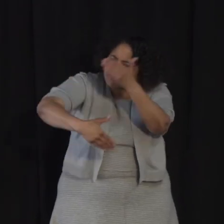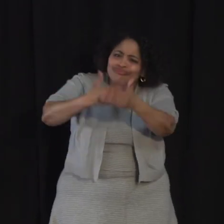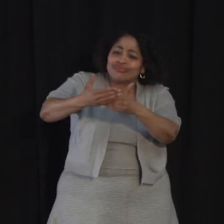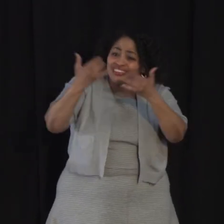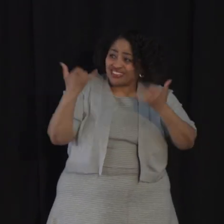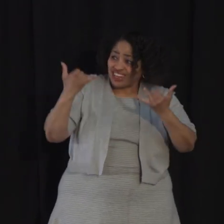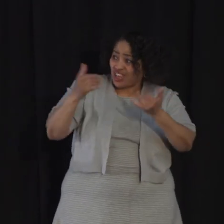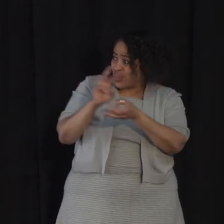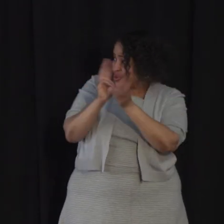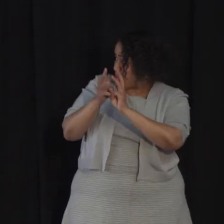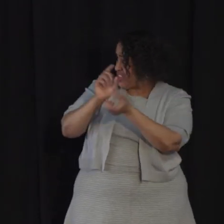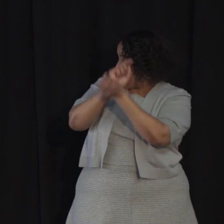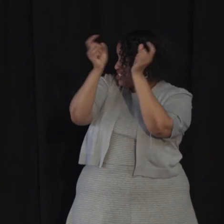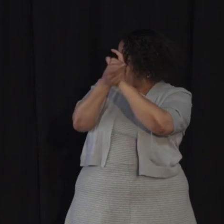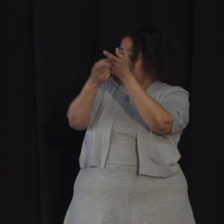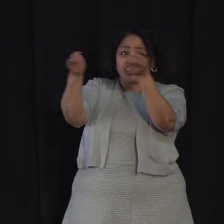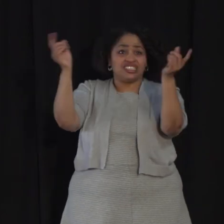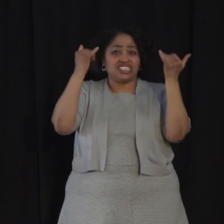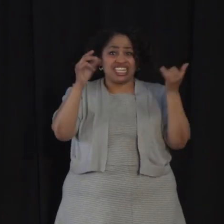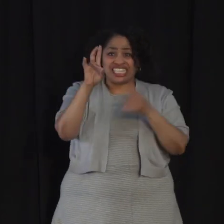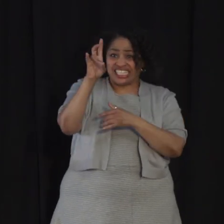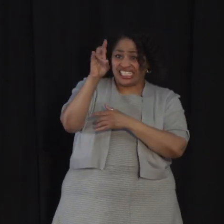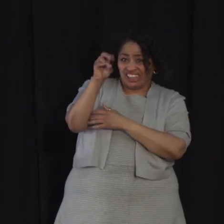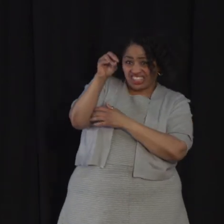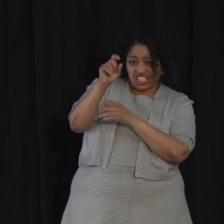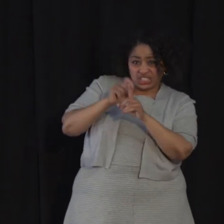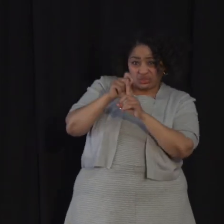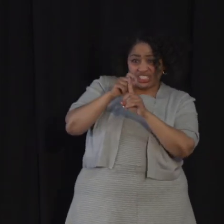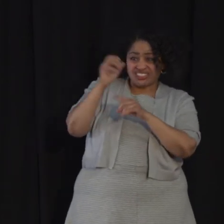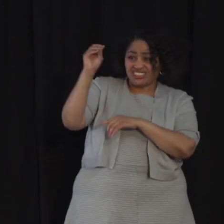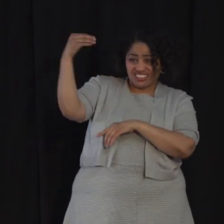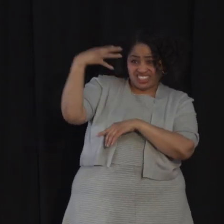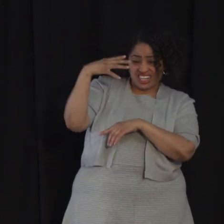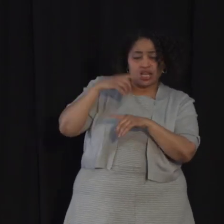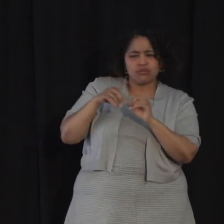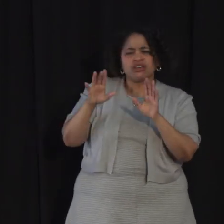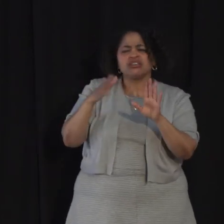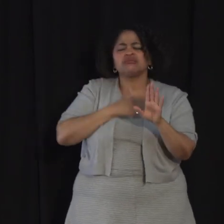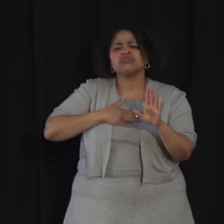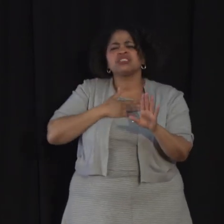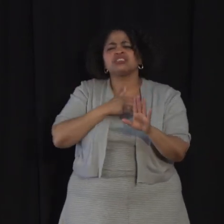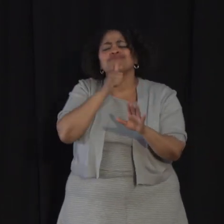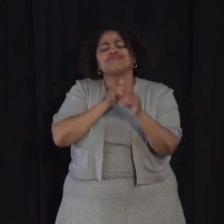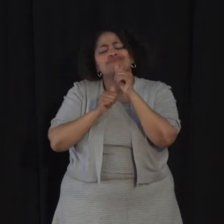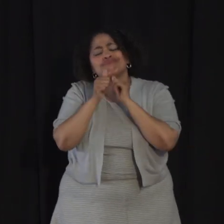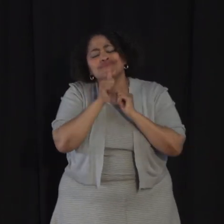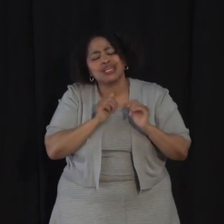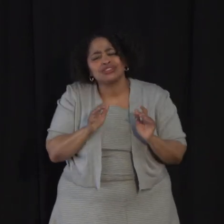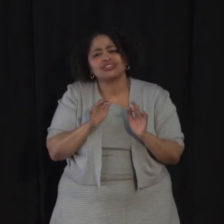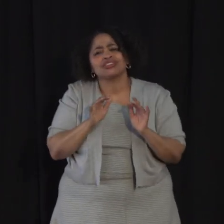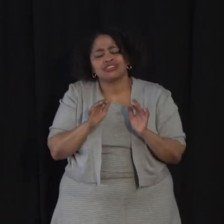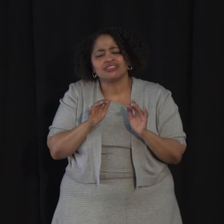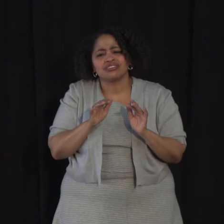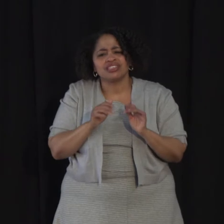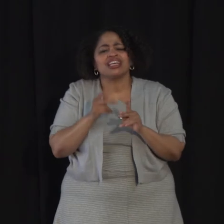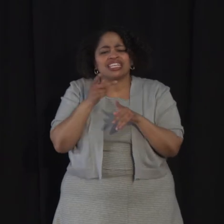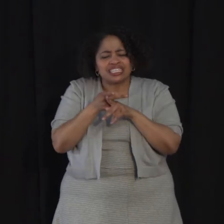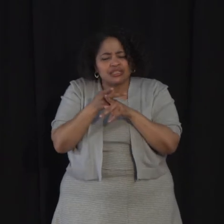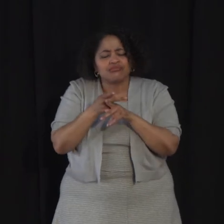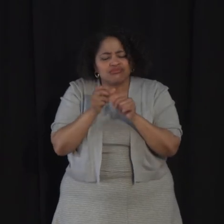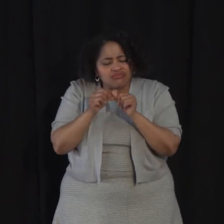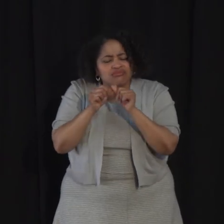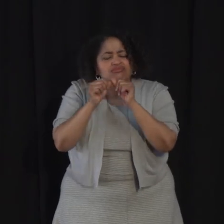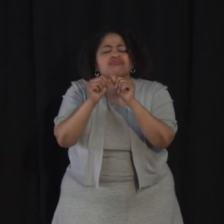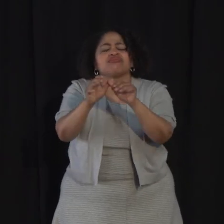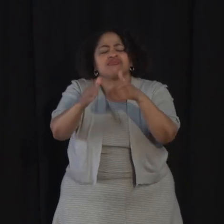the weather is changing. Today, it's about 70 degrees and it's sunny. But just please be patient. Stay the course. We are going to get